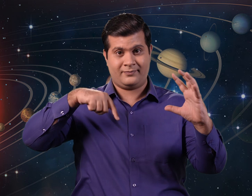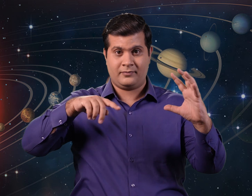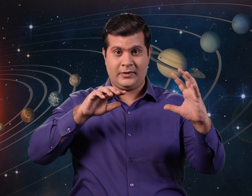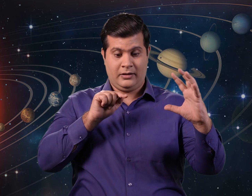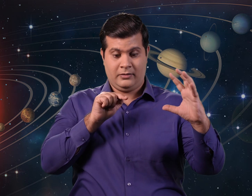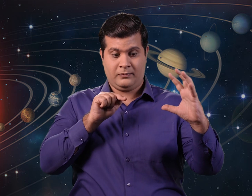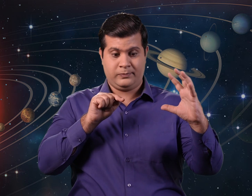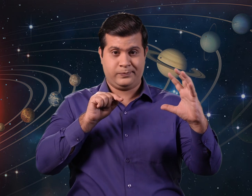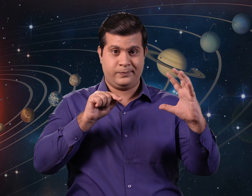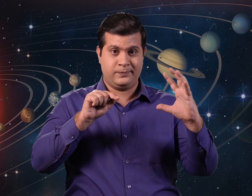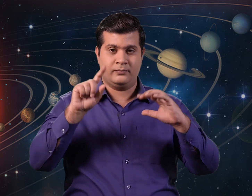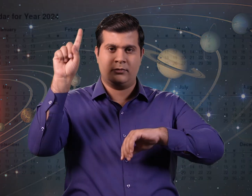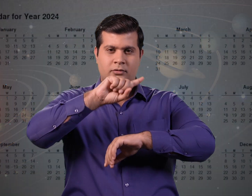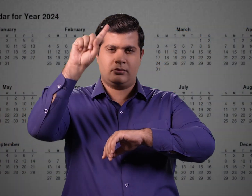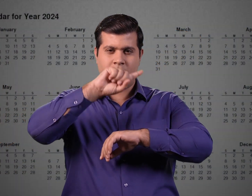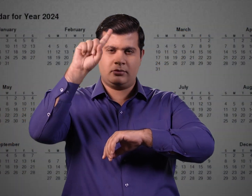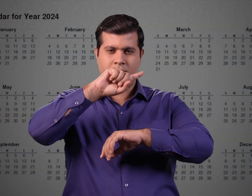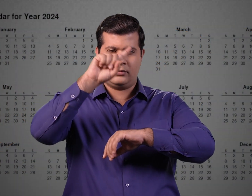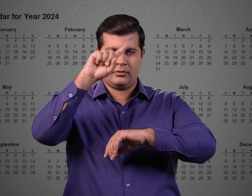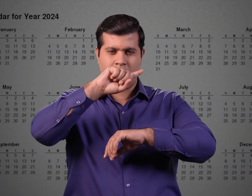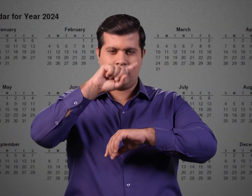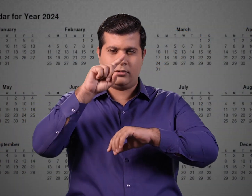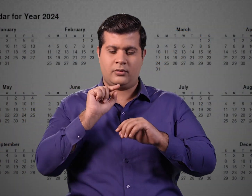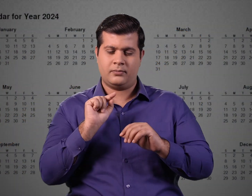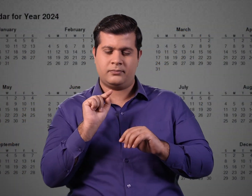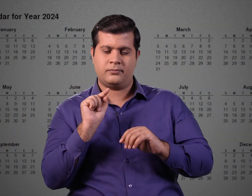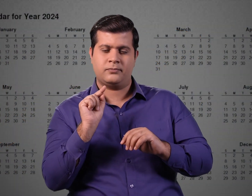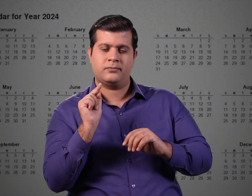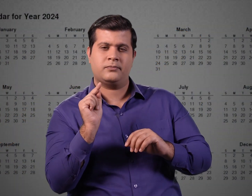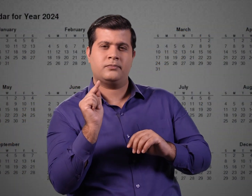It takes 365 days to complete 1 revolution around the Sun.